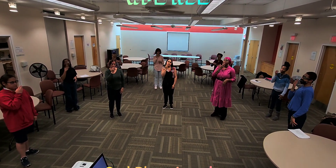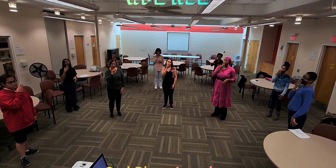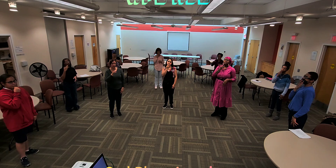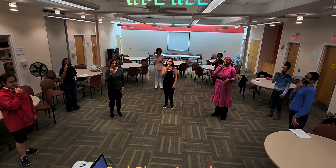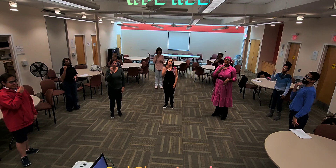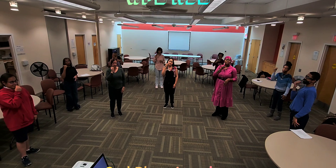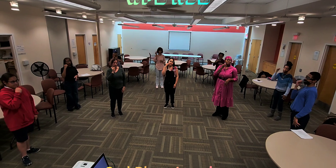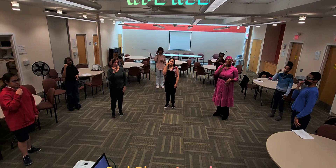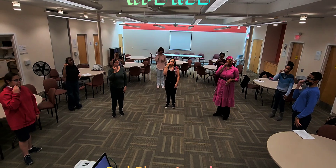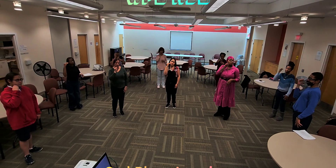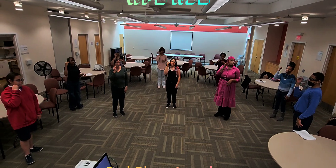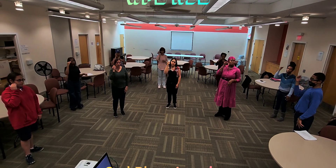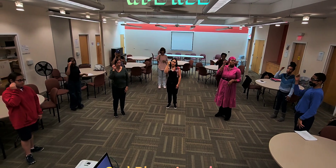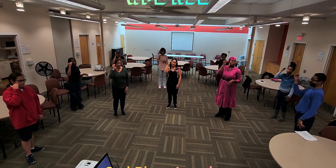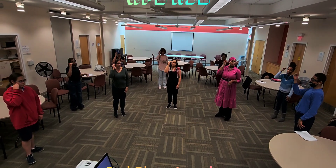home